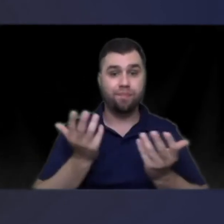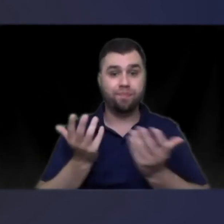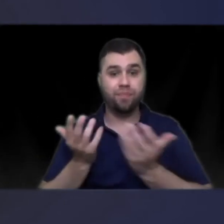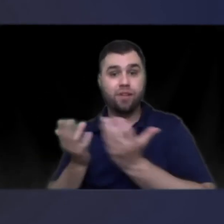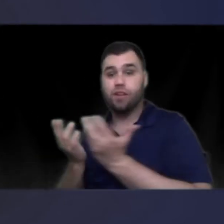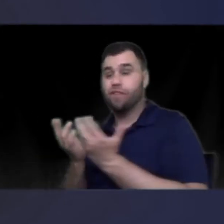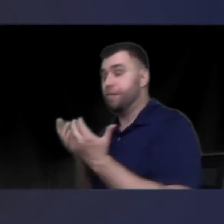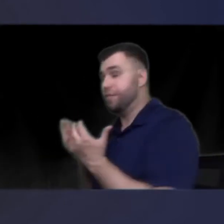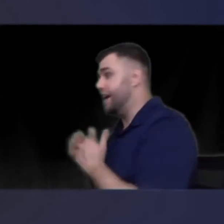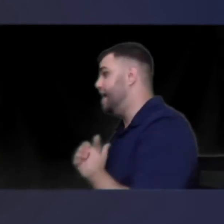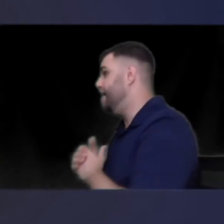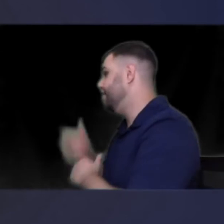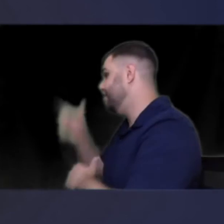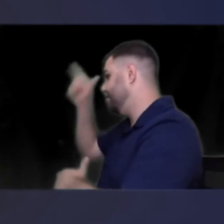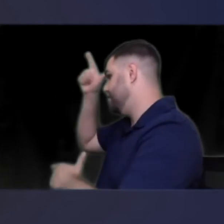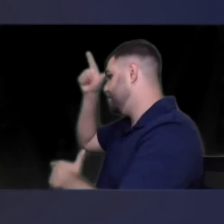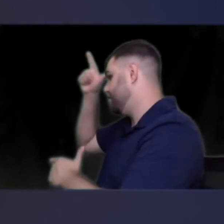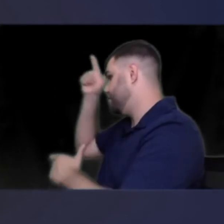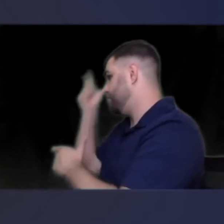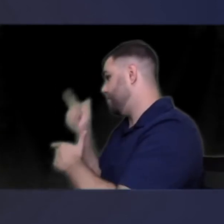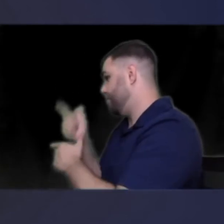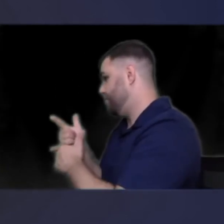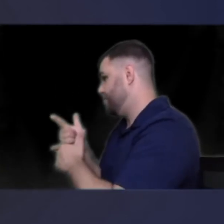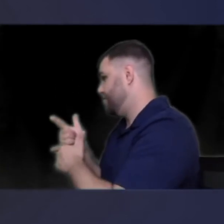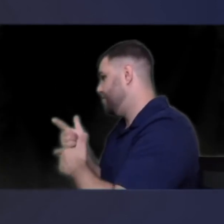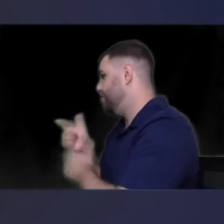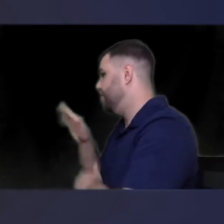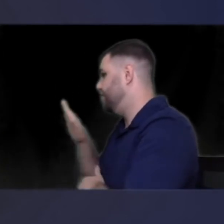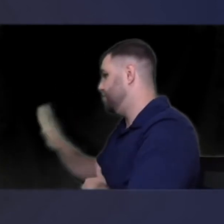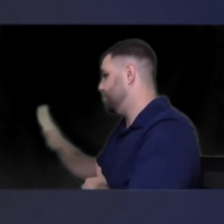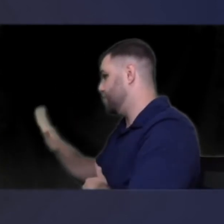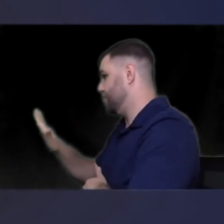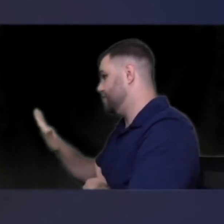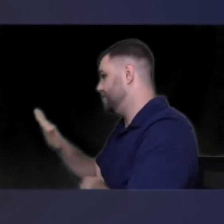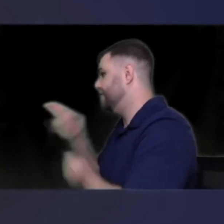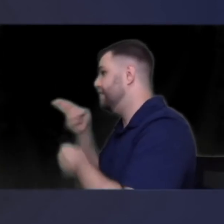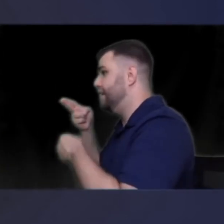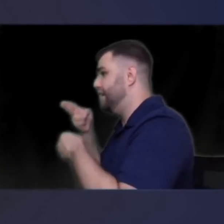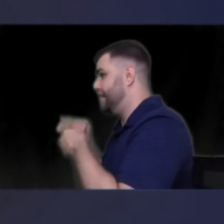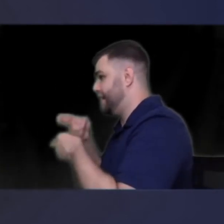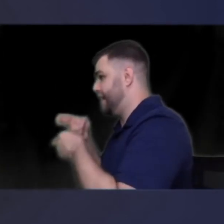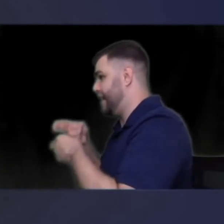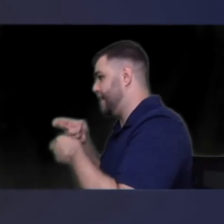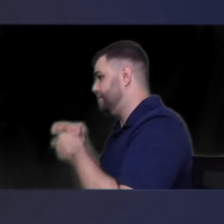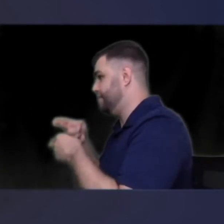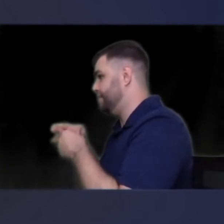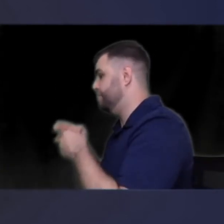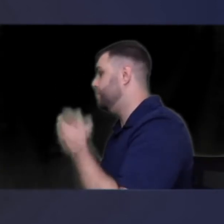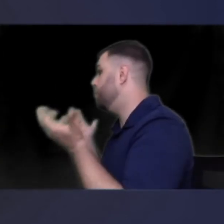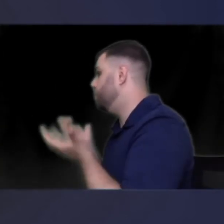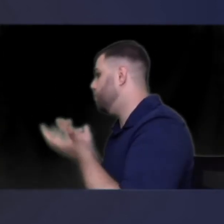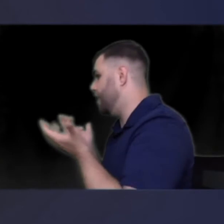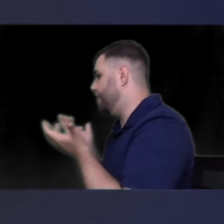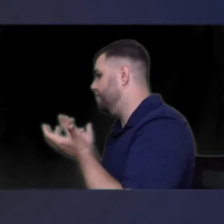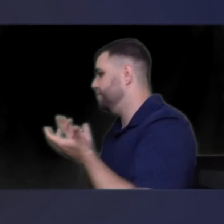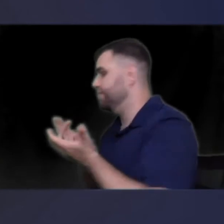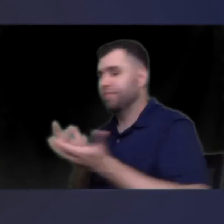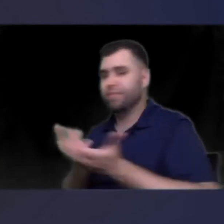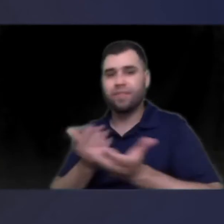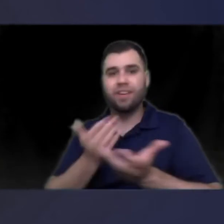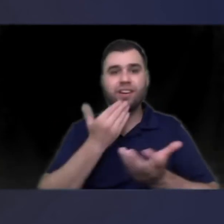so from the side brother your name what